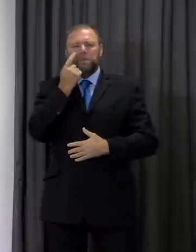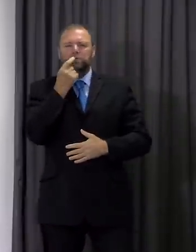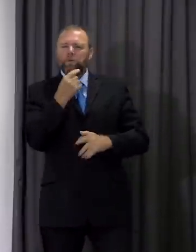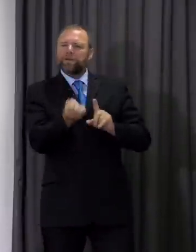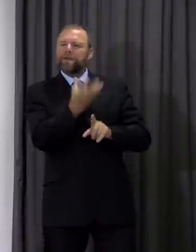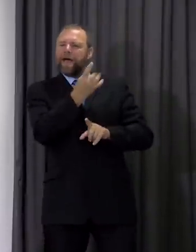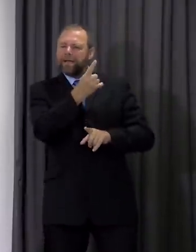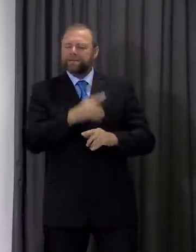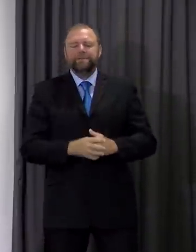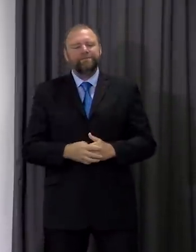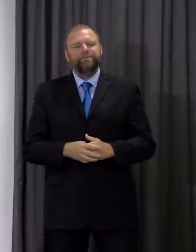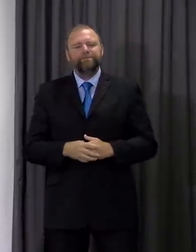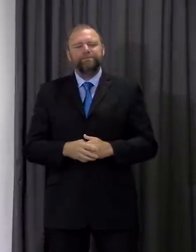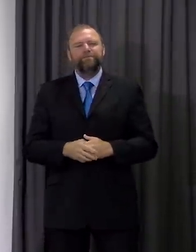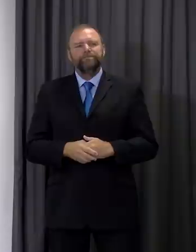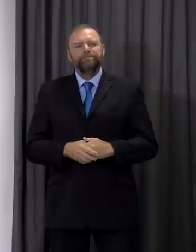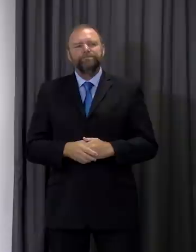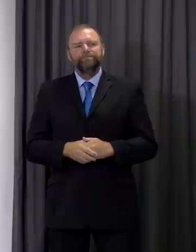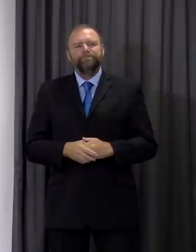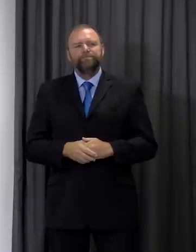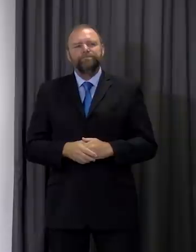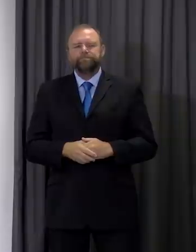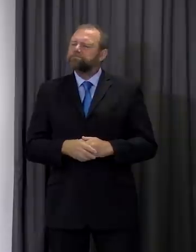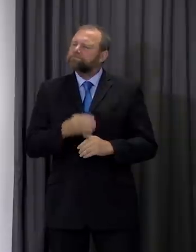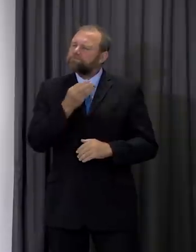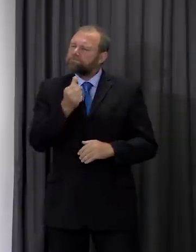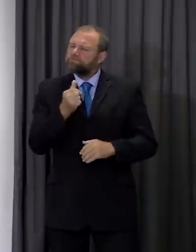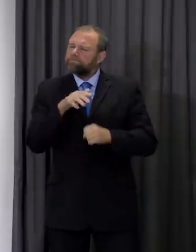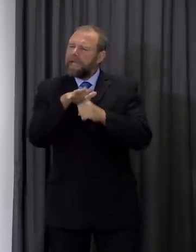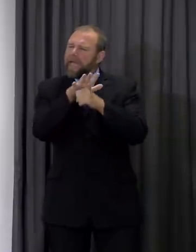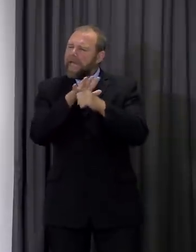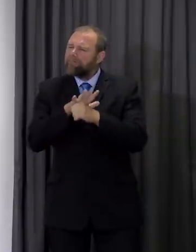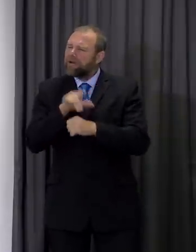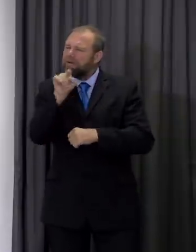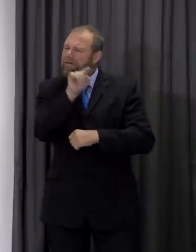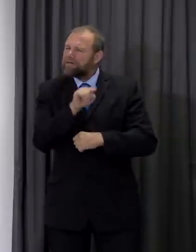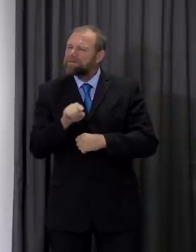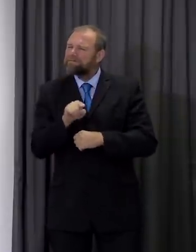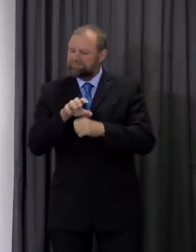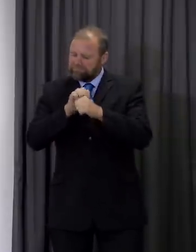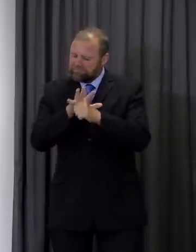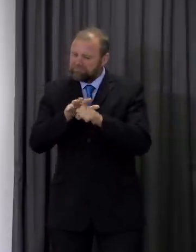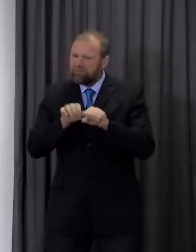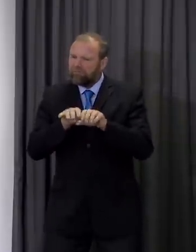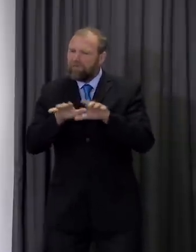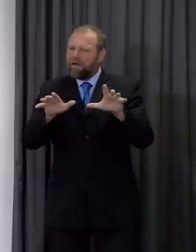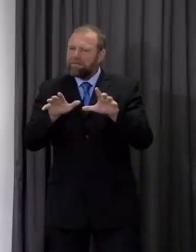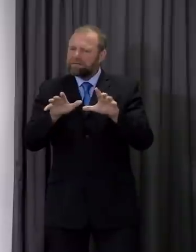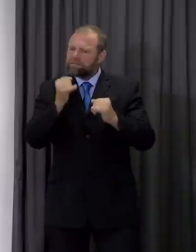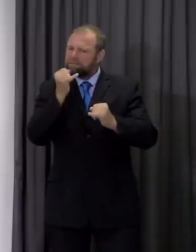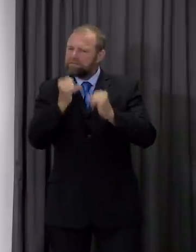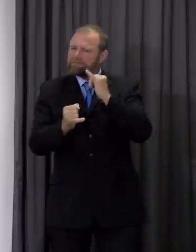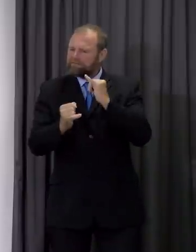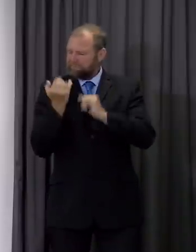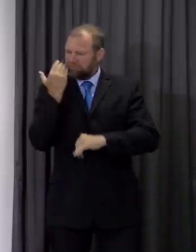there are a number of areas in South Wales where cases of coronavirus have risen sharply in the recent